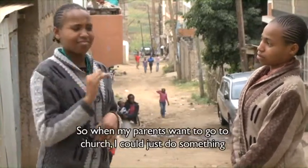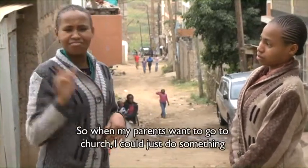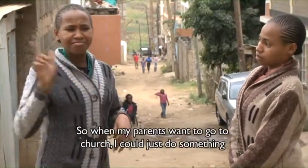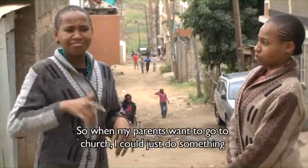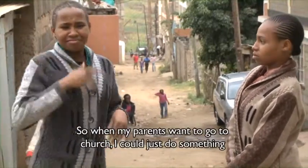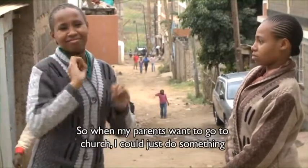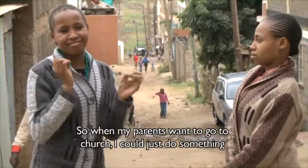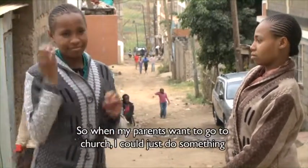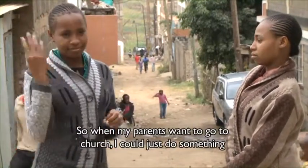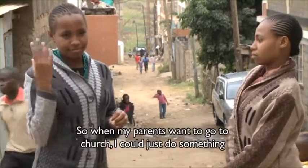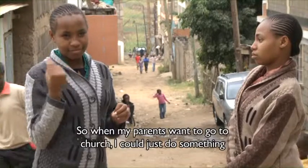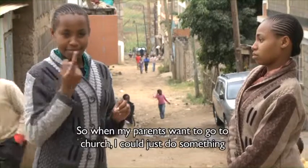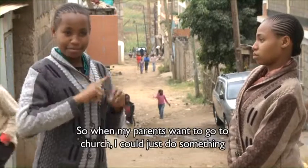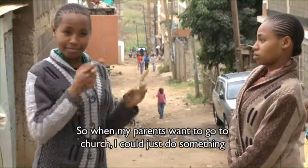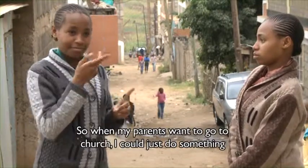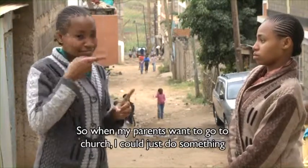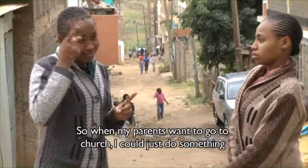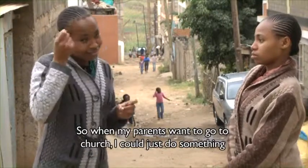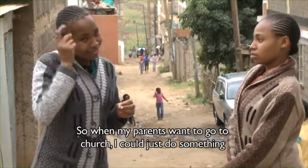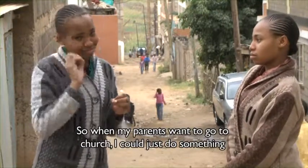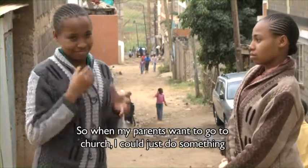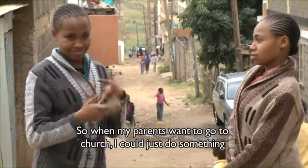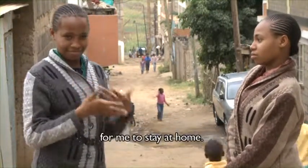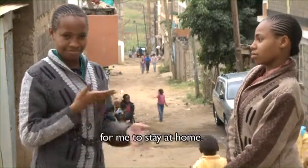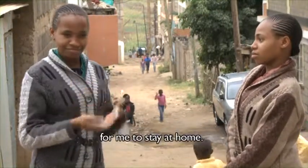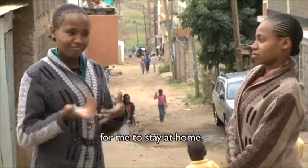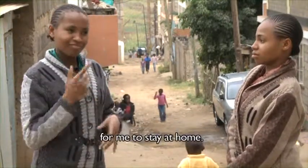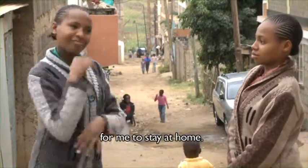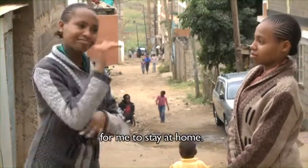So when my parents want to go to church, I could find something for me to stay at home.